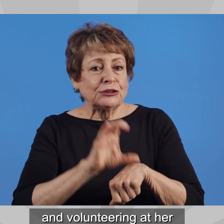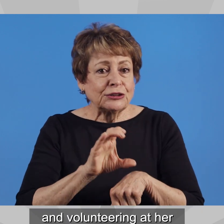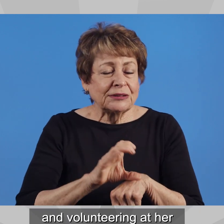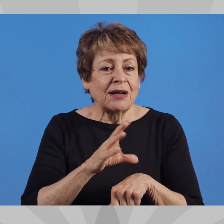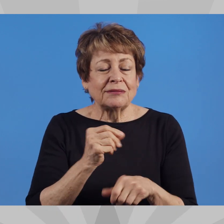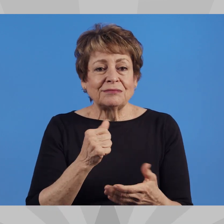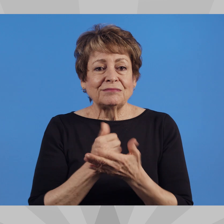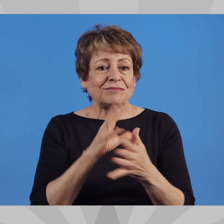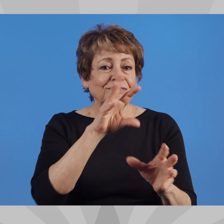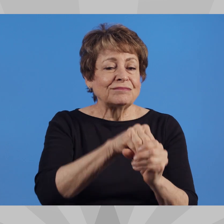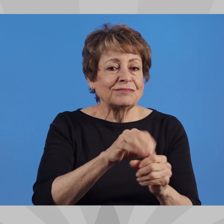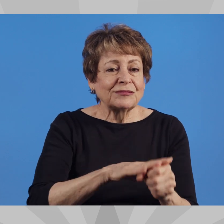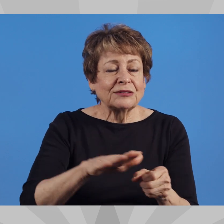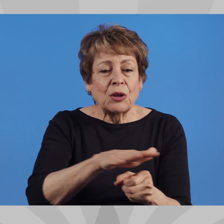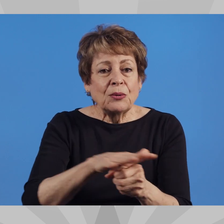charities.